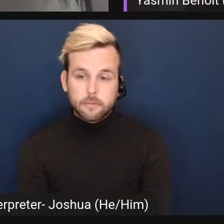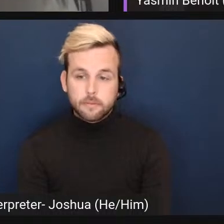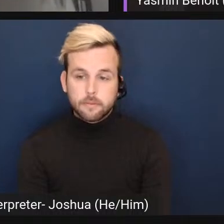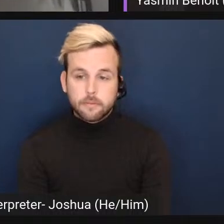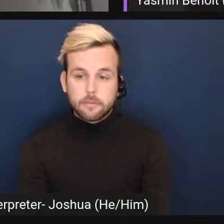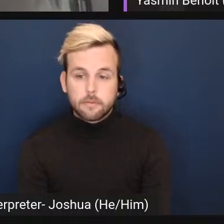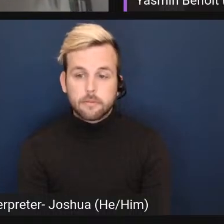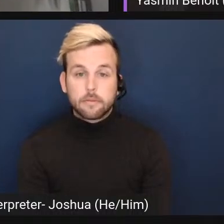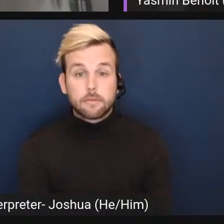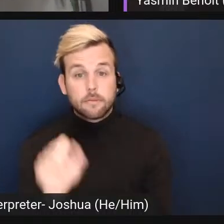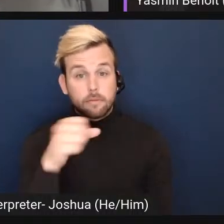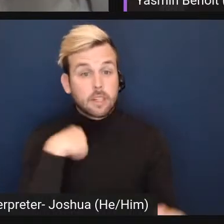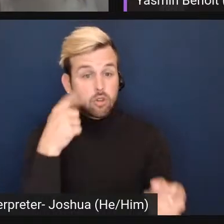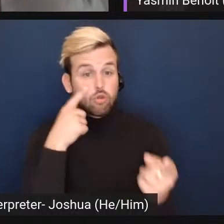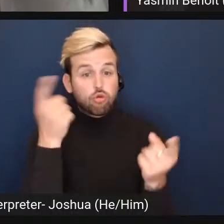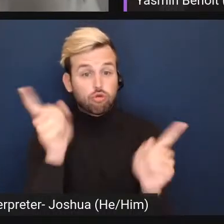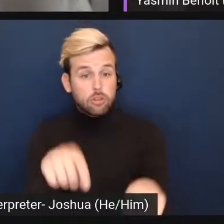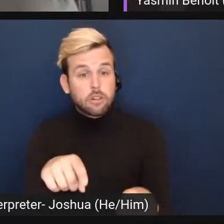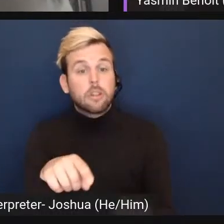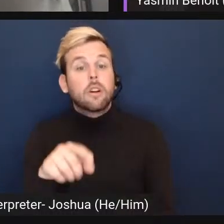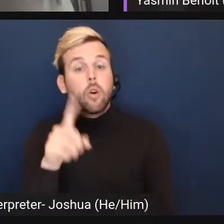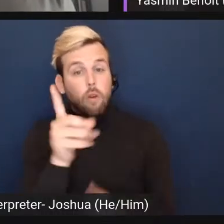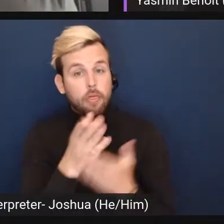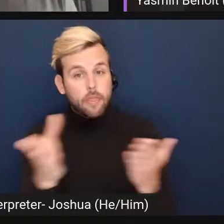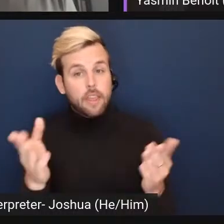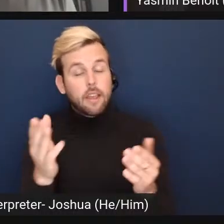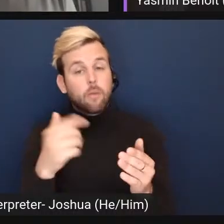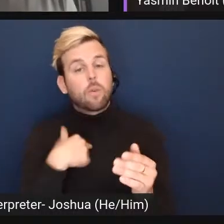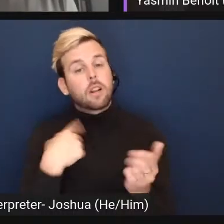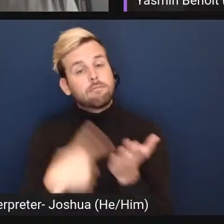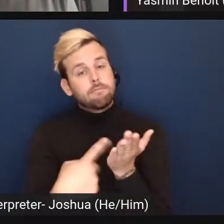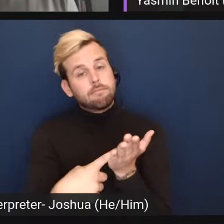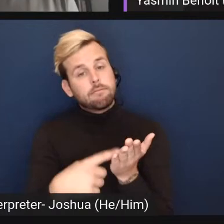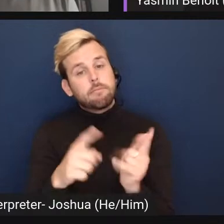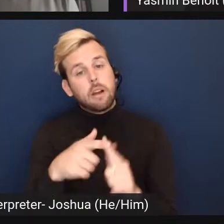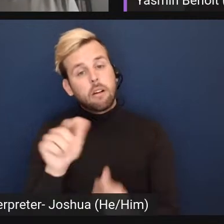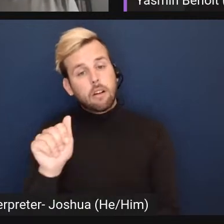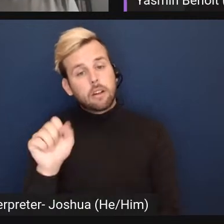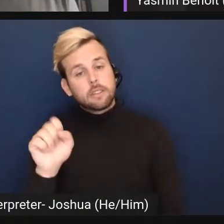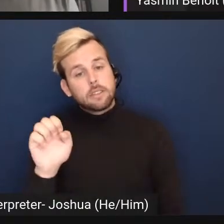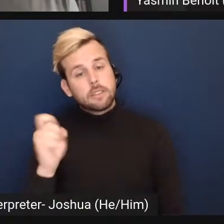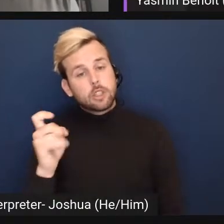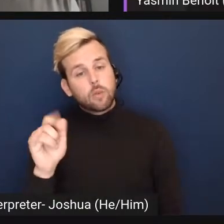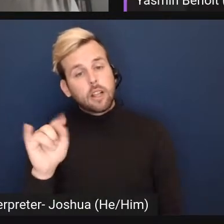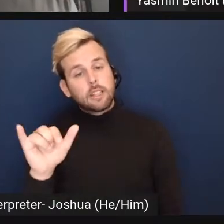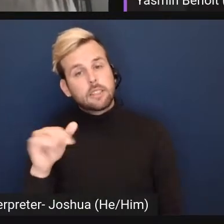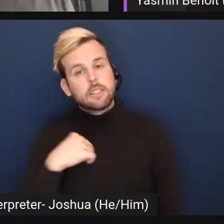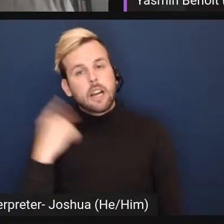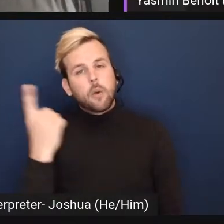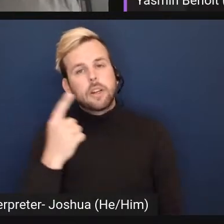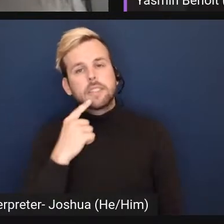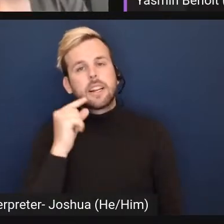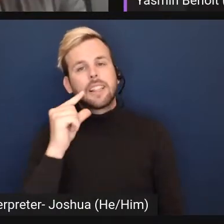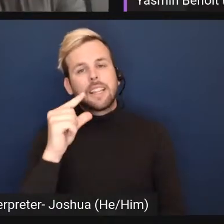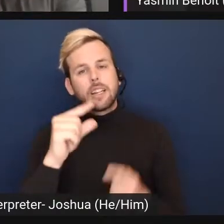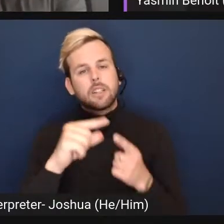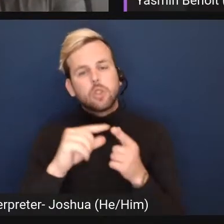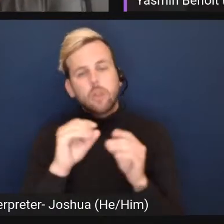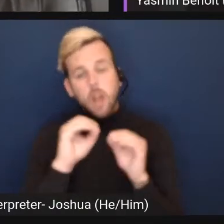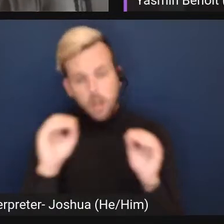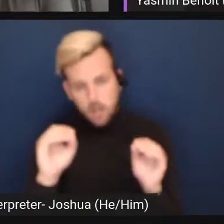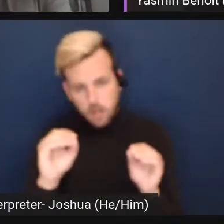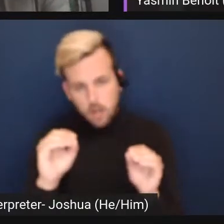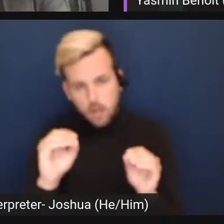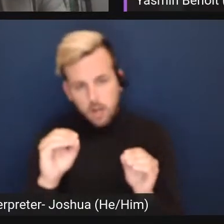Yeah, I agree. One thing that I always try and do whenever I do speak about asexuality, I've always defined it as little to know when I'm speaking to the